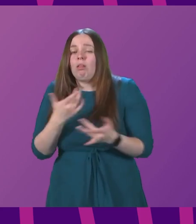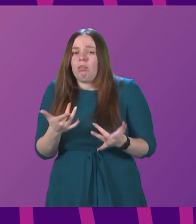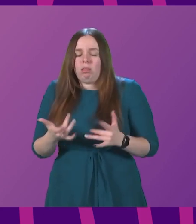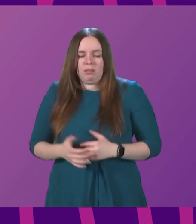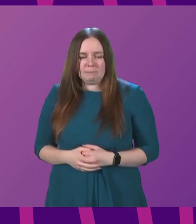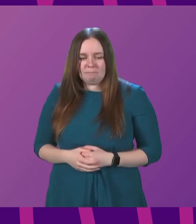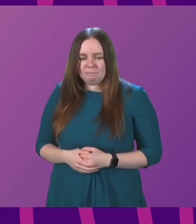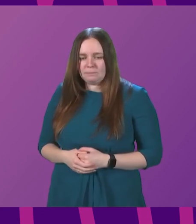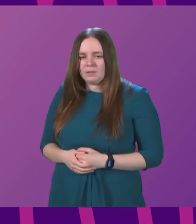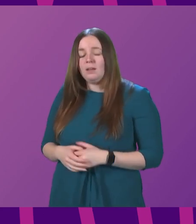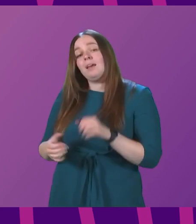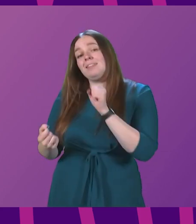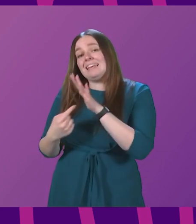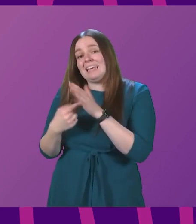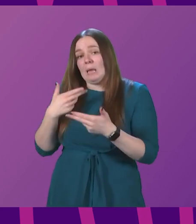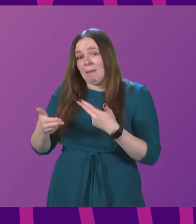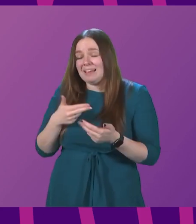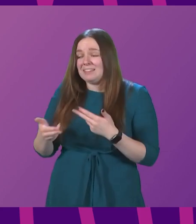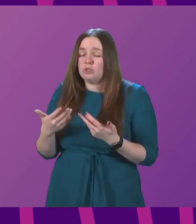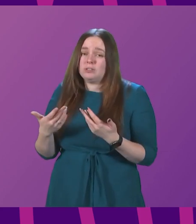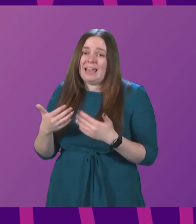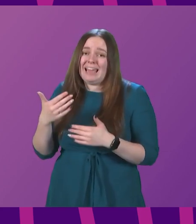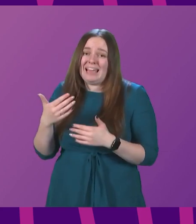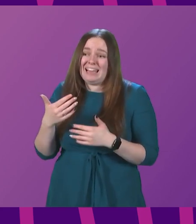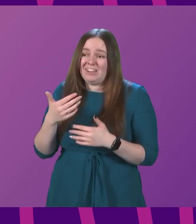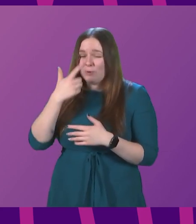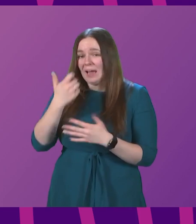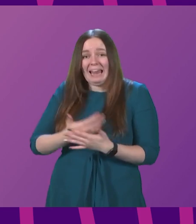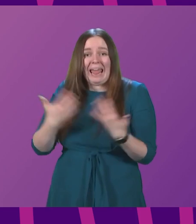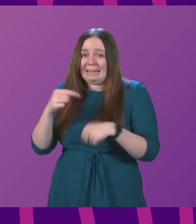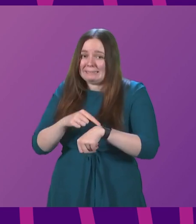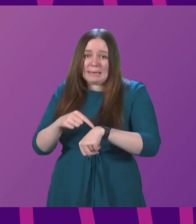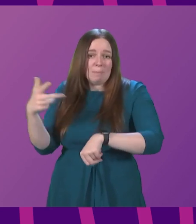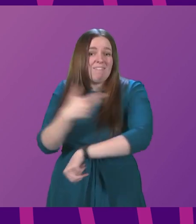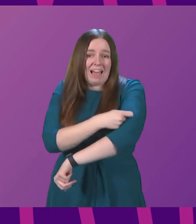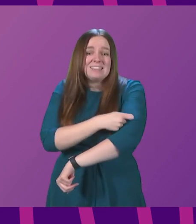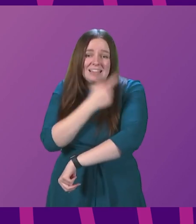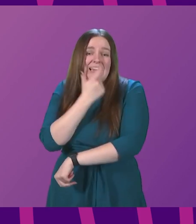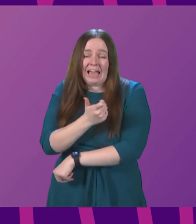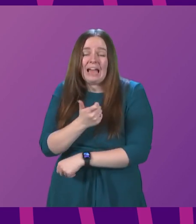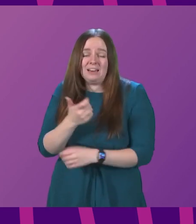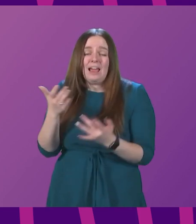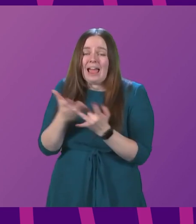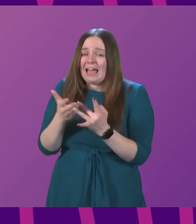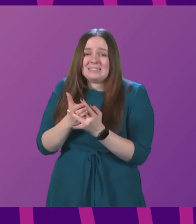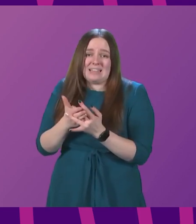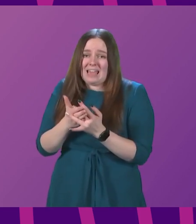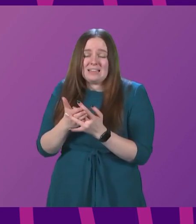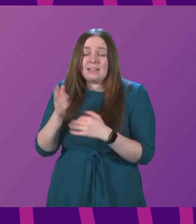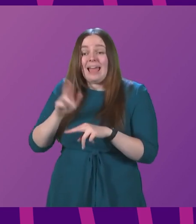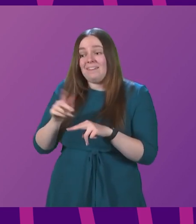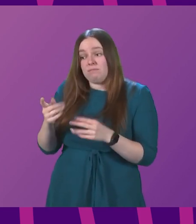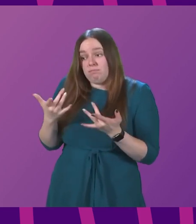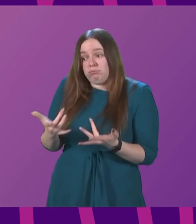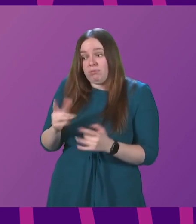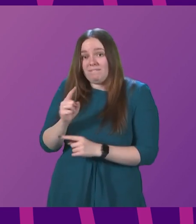Minister. The key message is that it is never too late to get this vaccination. You will be able to access vaccines if you have not